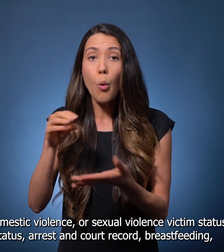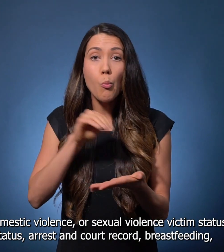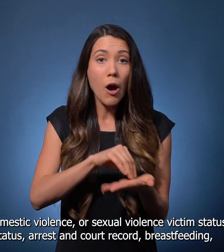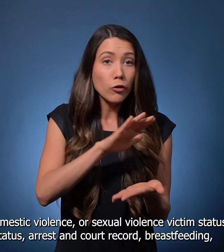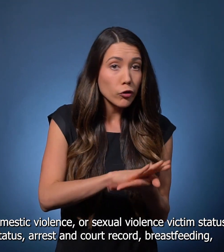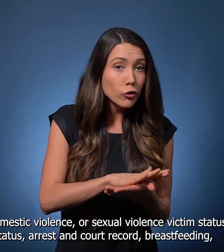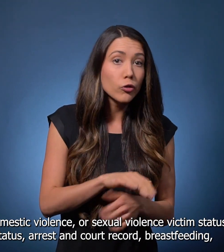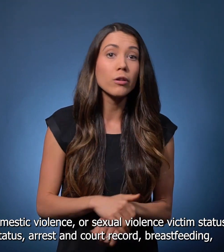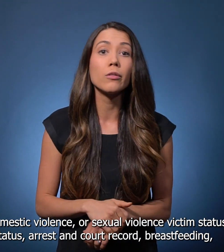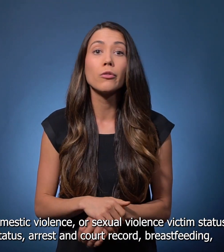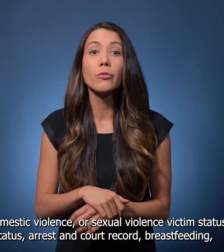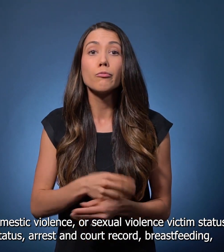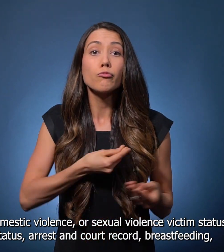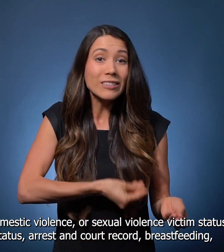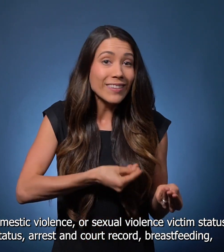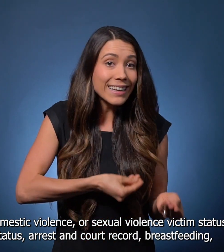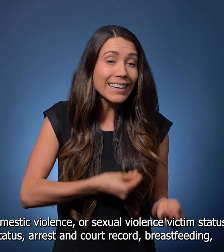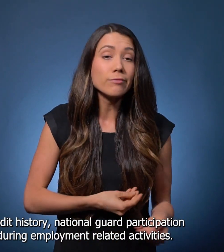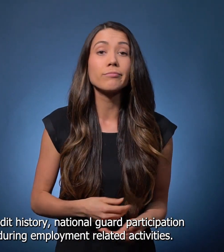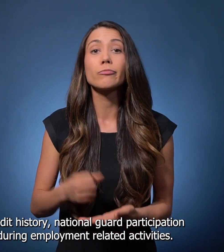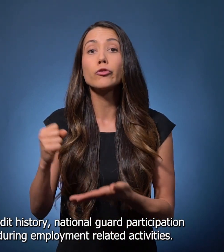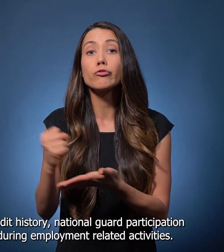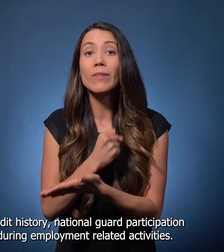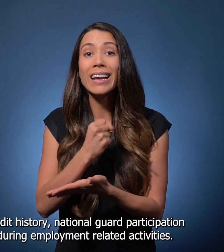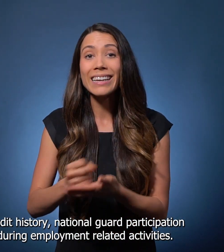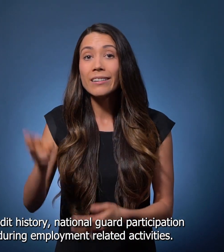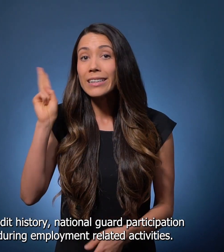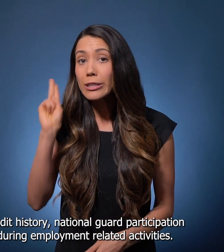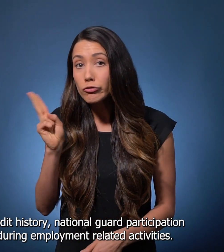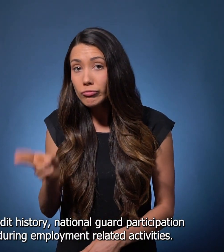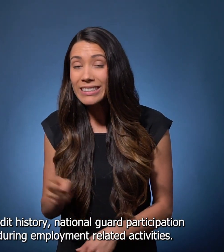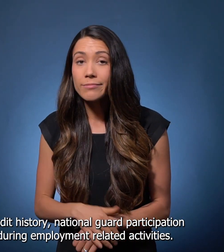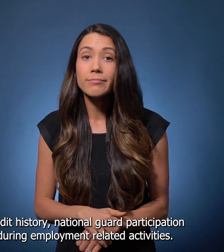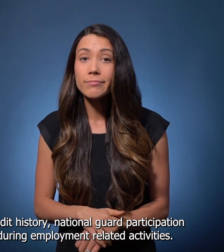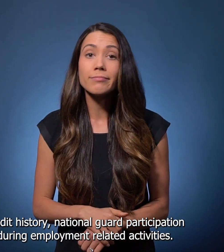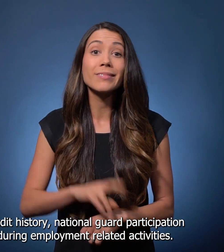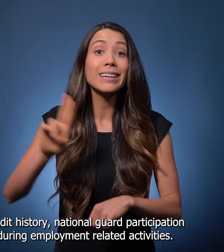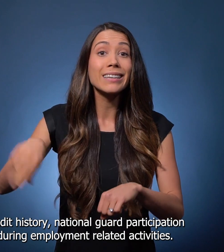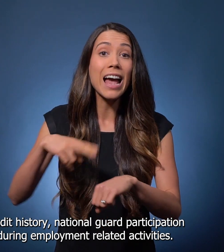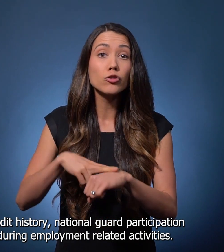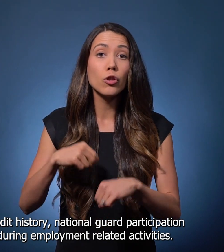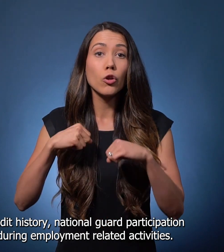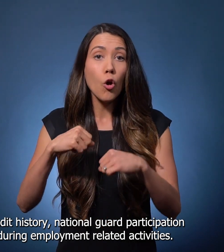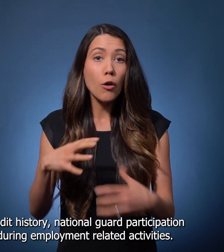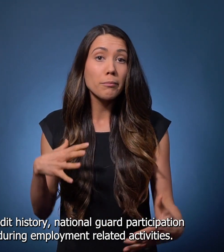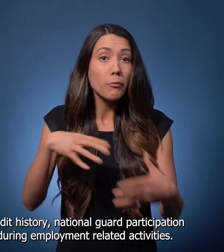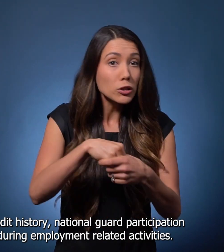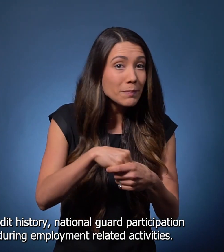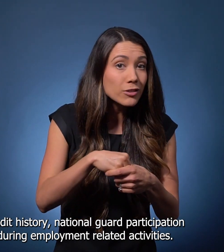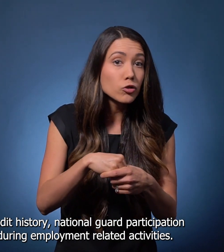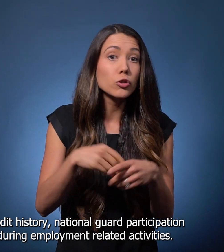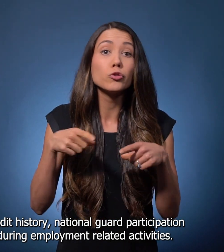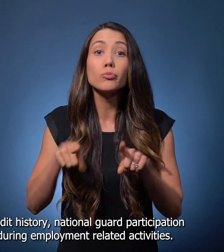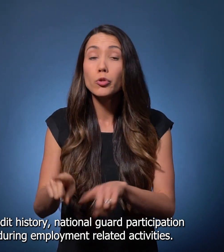breastfeeding, credit history, National Guard participation during employment-related activities.